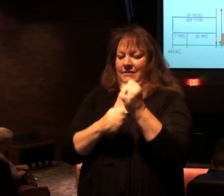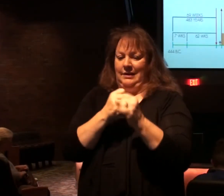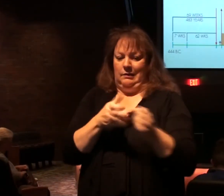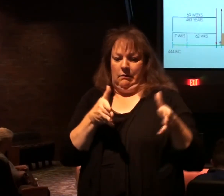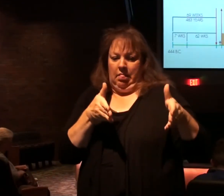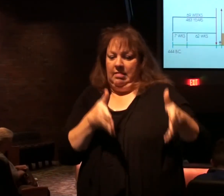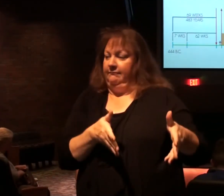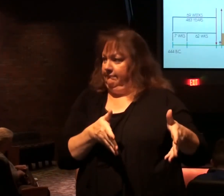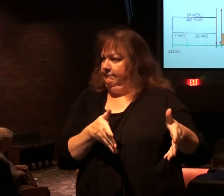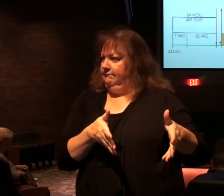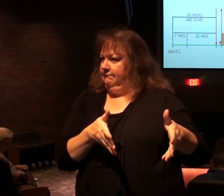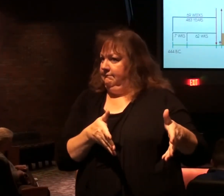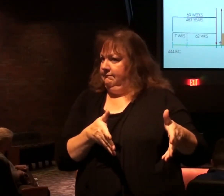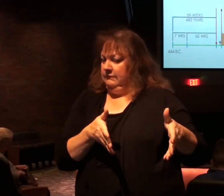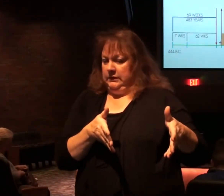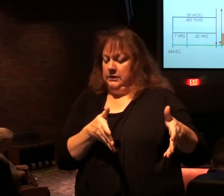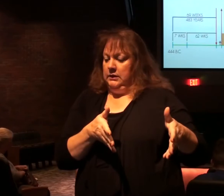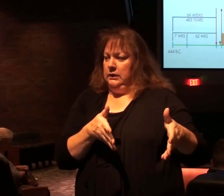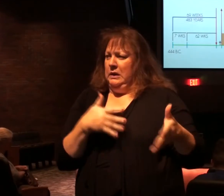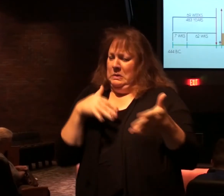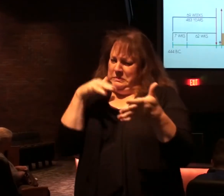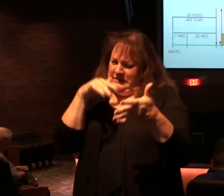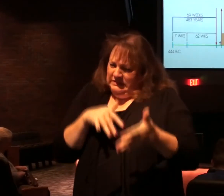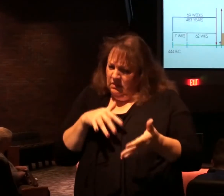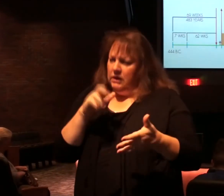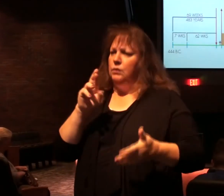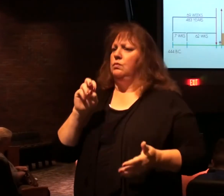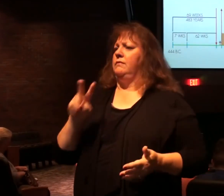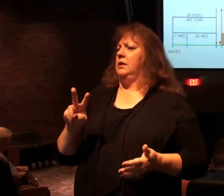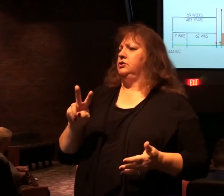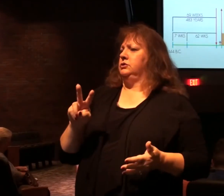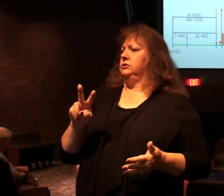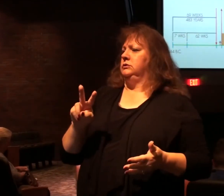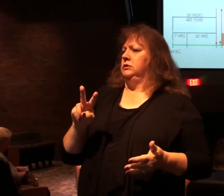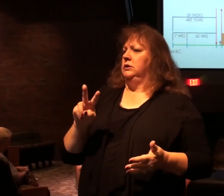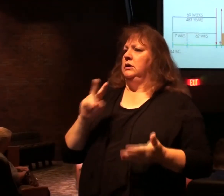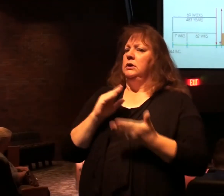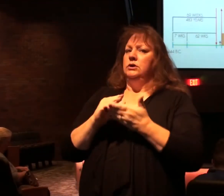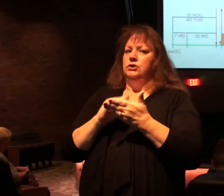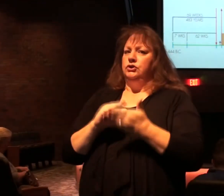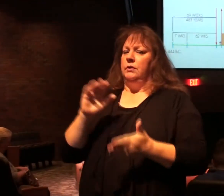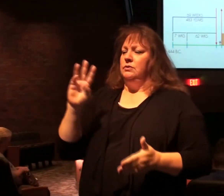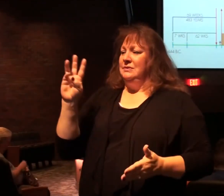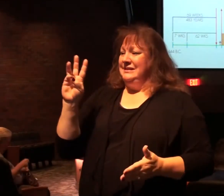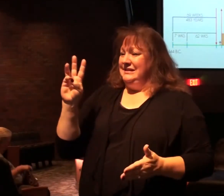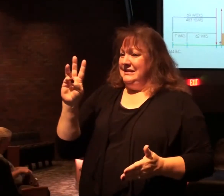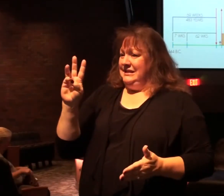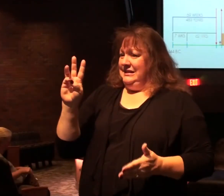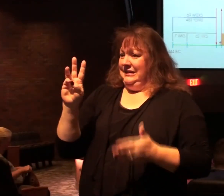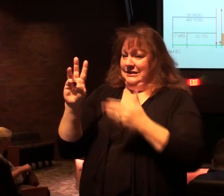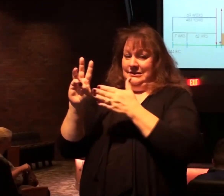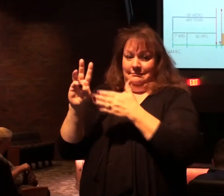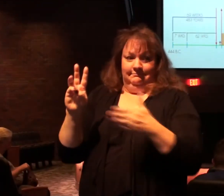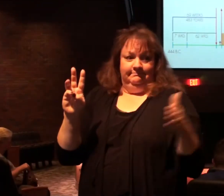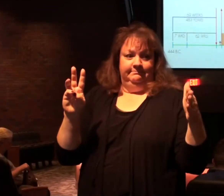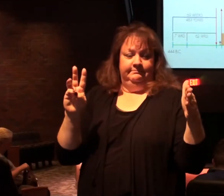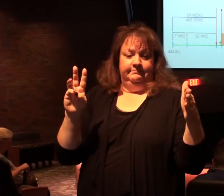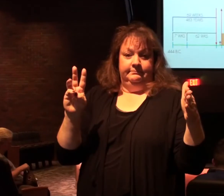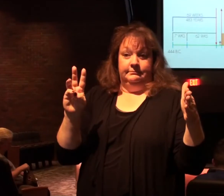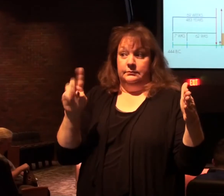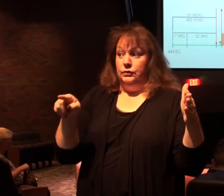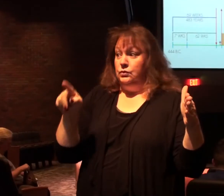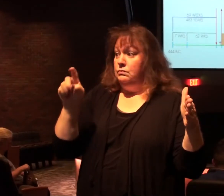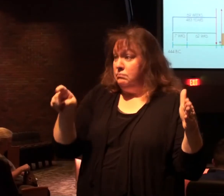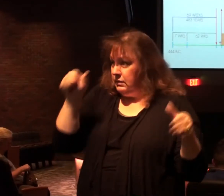And as we study the book of Revelation, chapter 6 and on, we want to